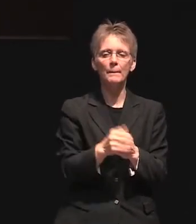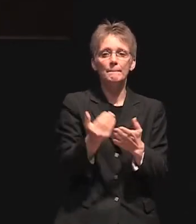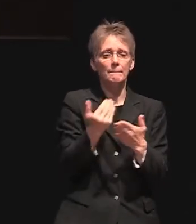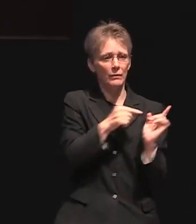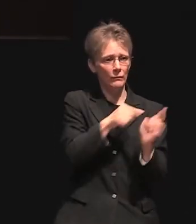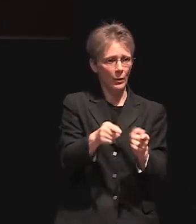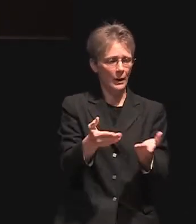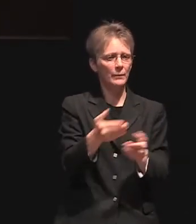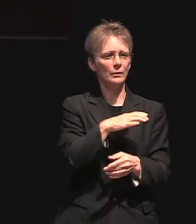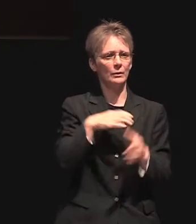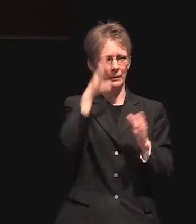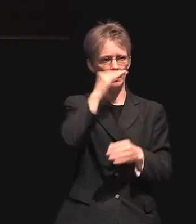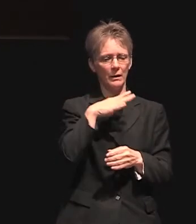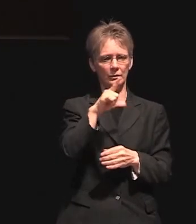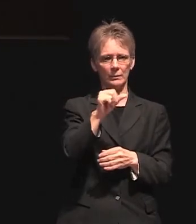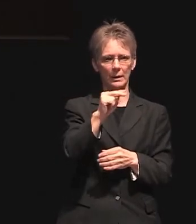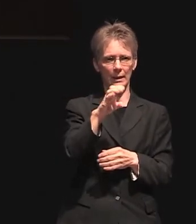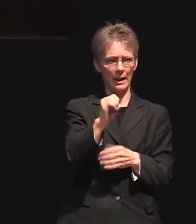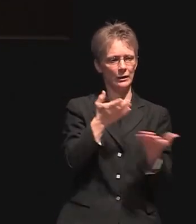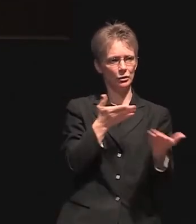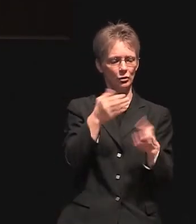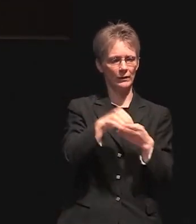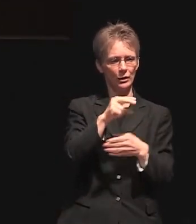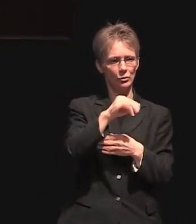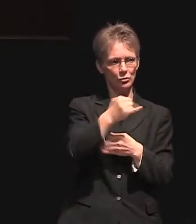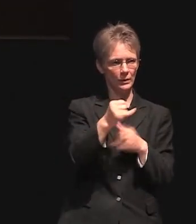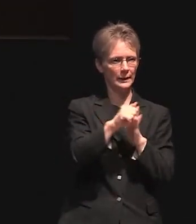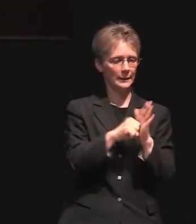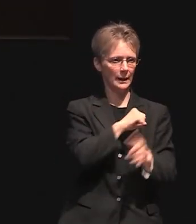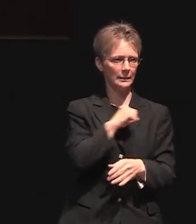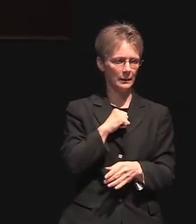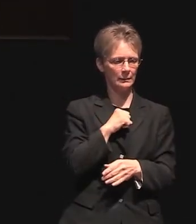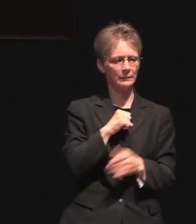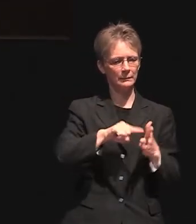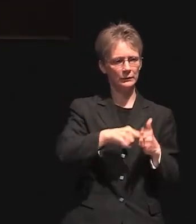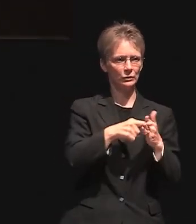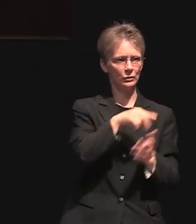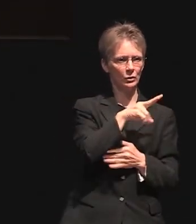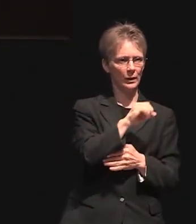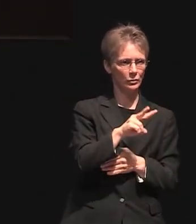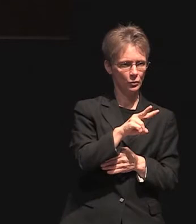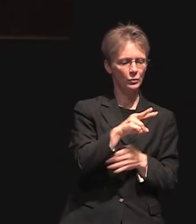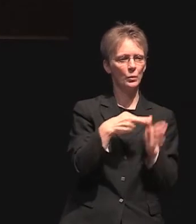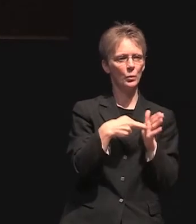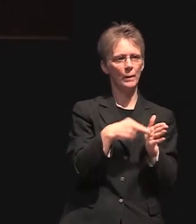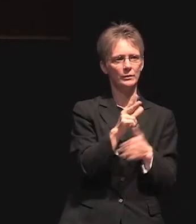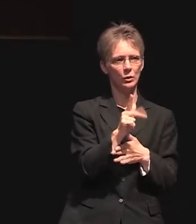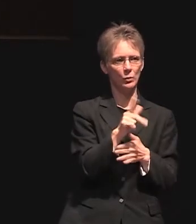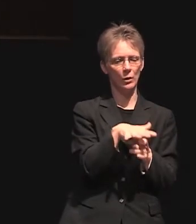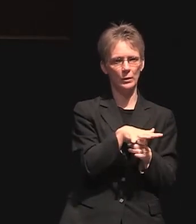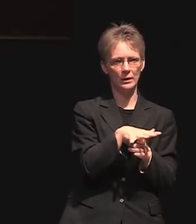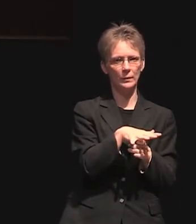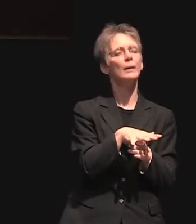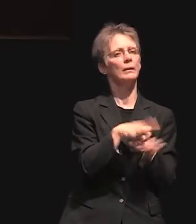congressman lance served as a member of the new jersey state senate beginning in 2002 where he represented the 23rd legislative district and he held the position